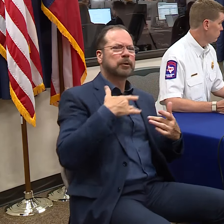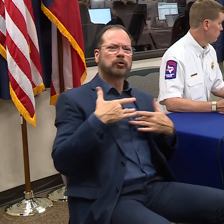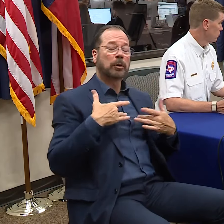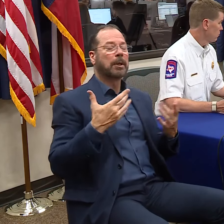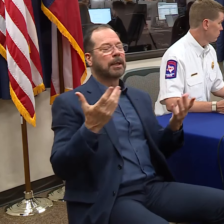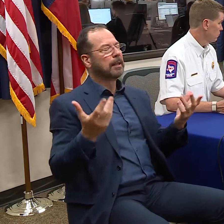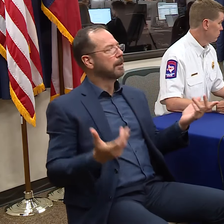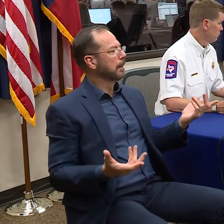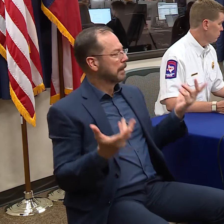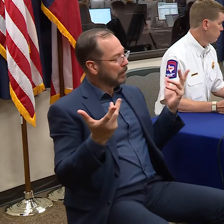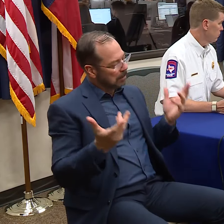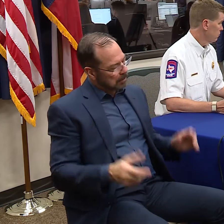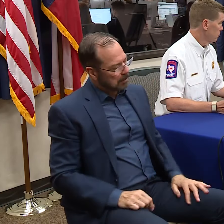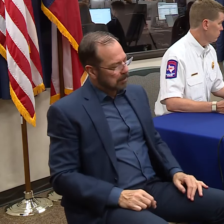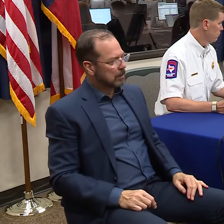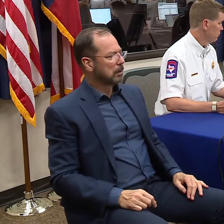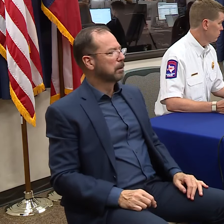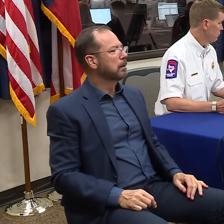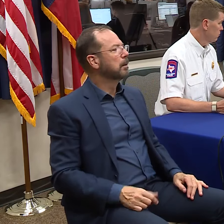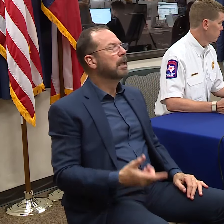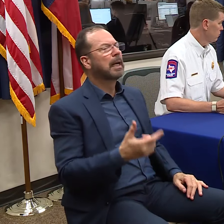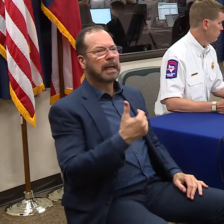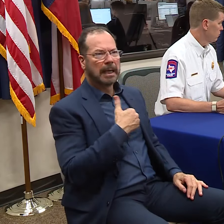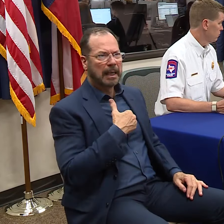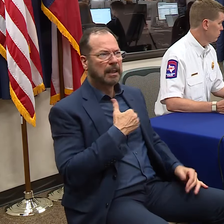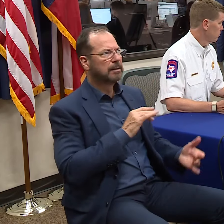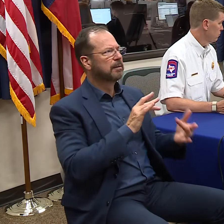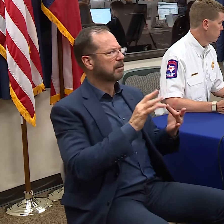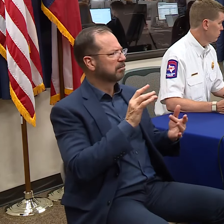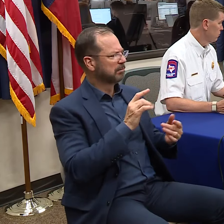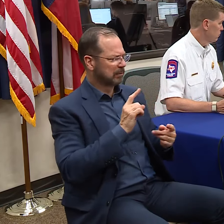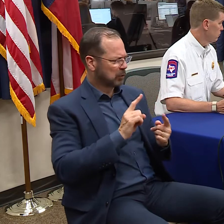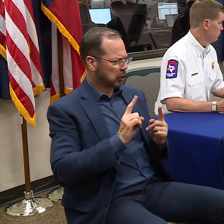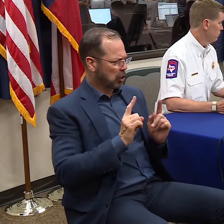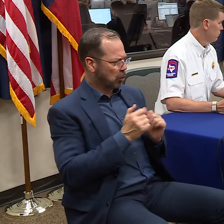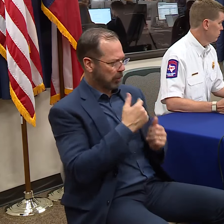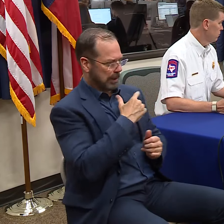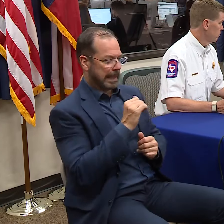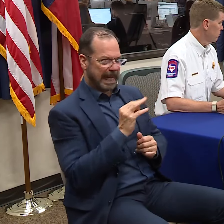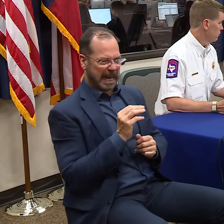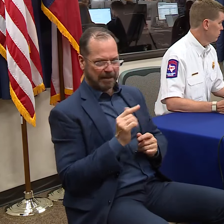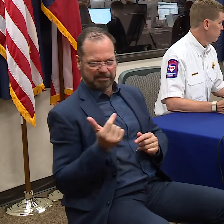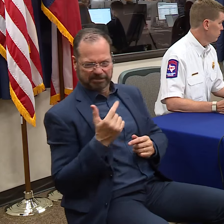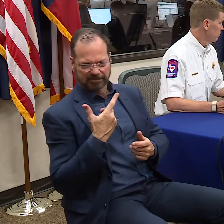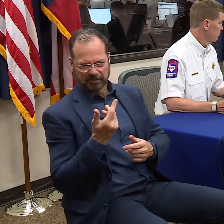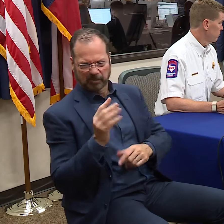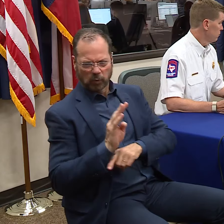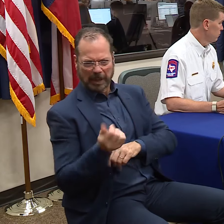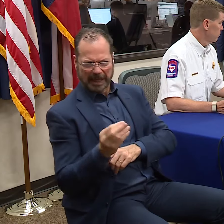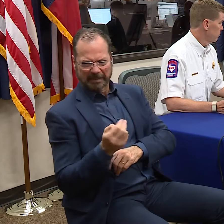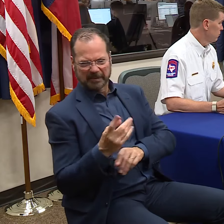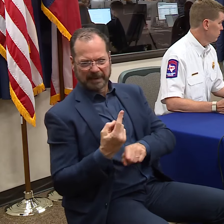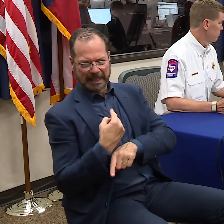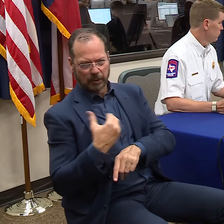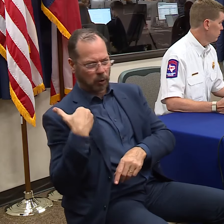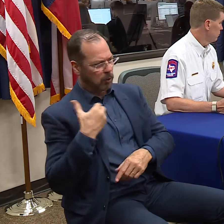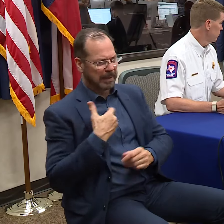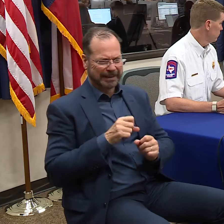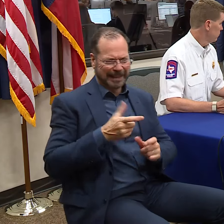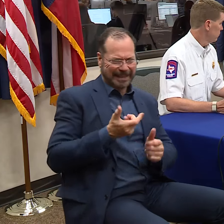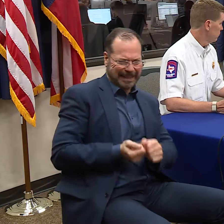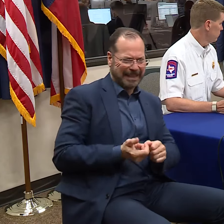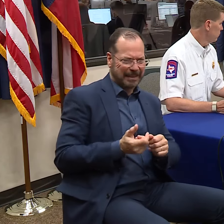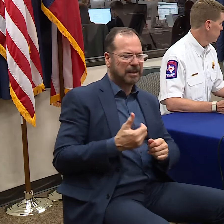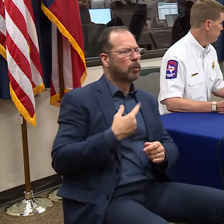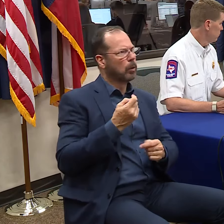know, I reached out to Nim about 4 in the morning several days ago. And I sent him a text, and